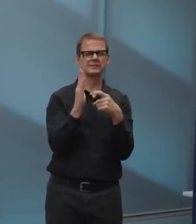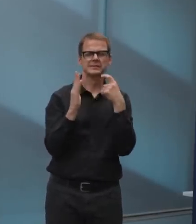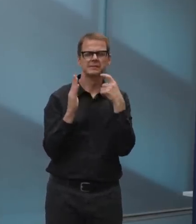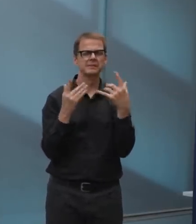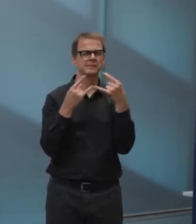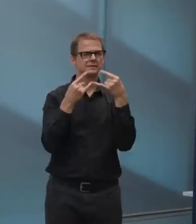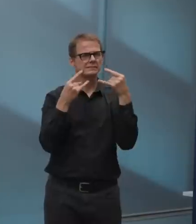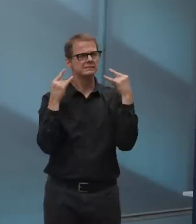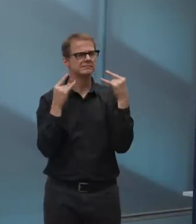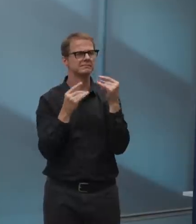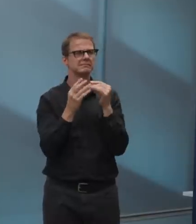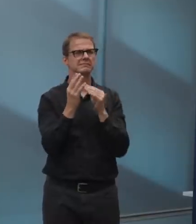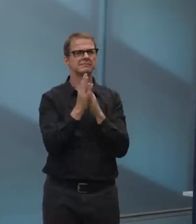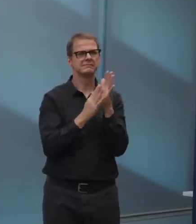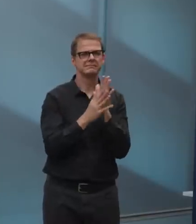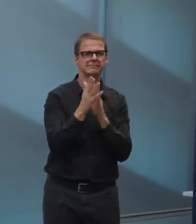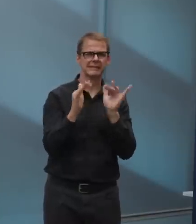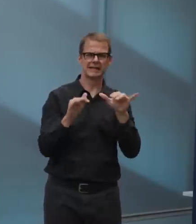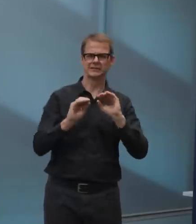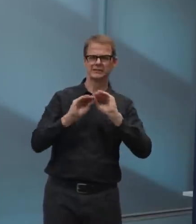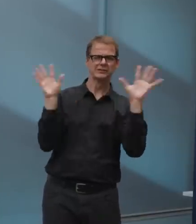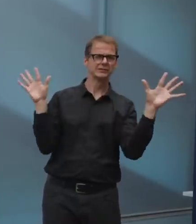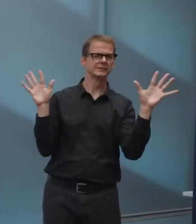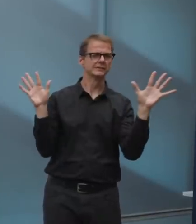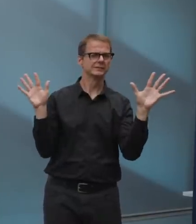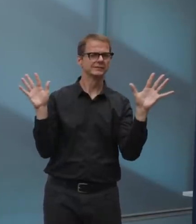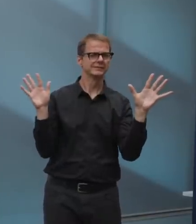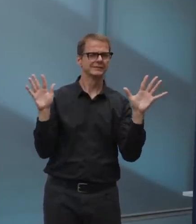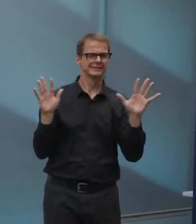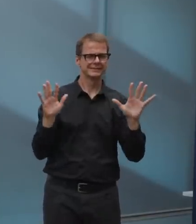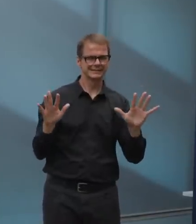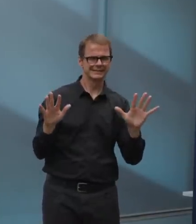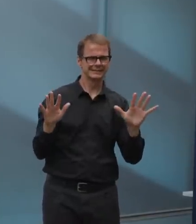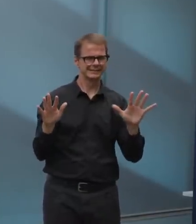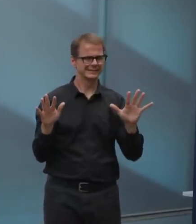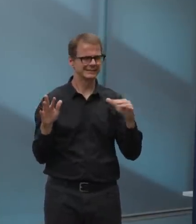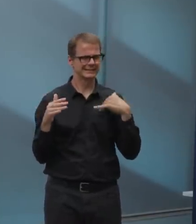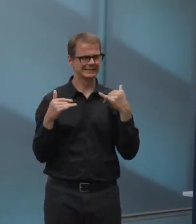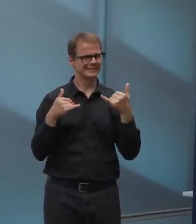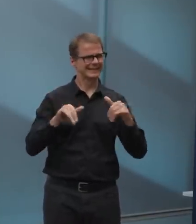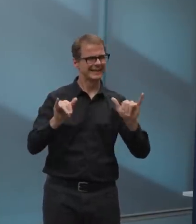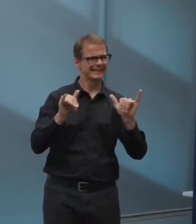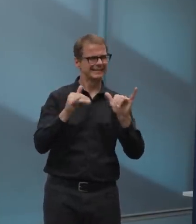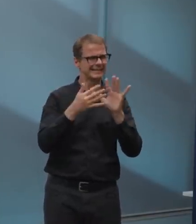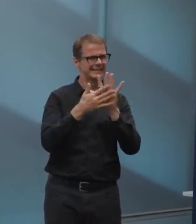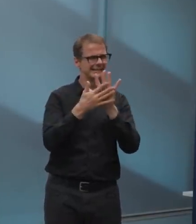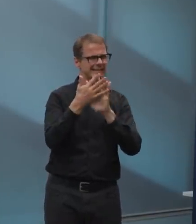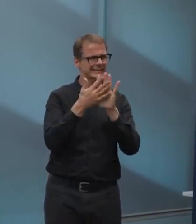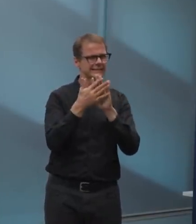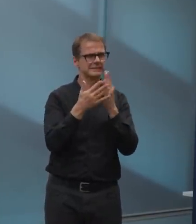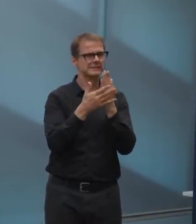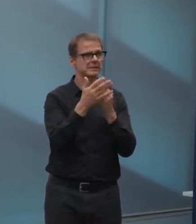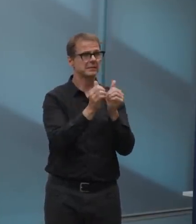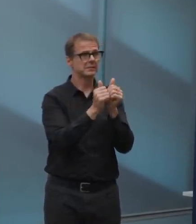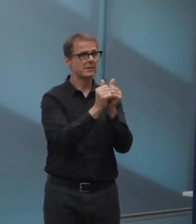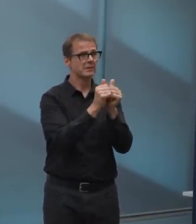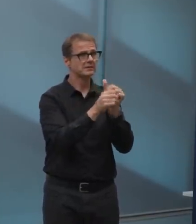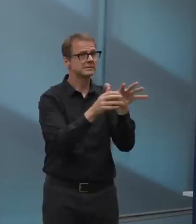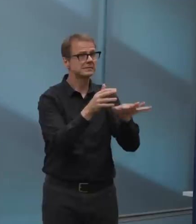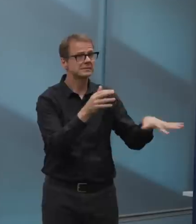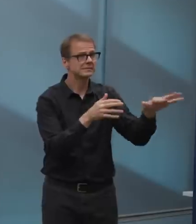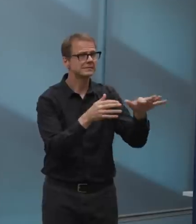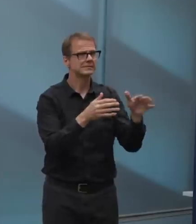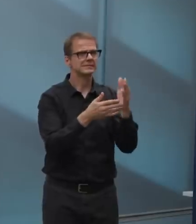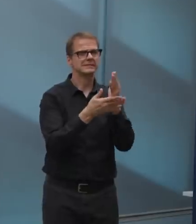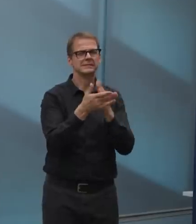specific and very, a little bit complicated. You know what I mean? As far as what sports people are allowed to play, with whom and when and where and that sort of